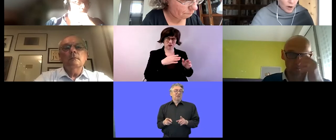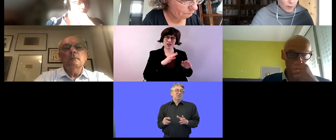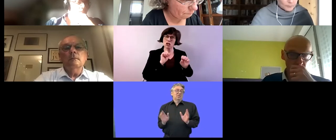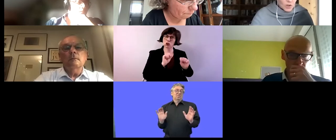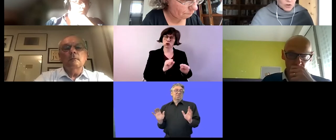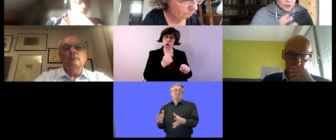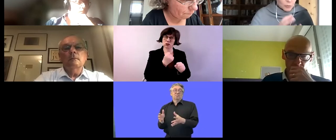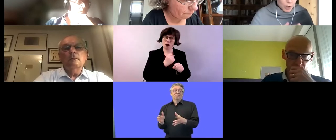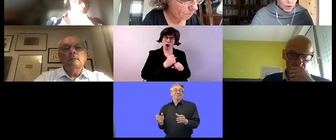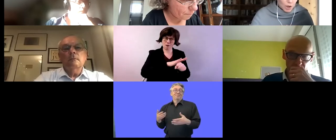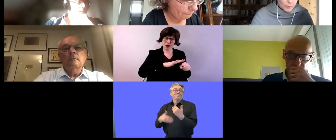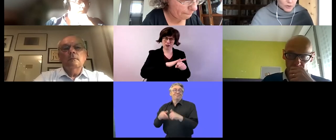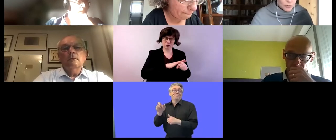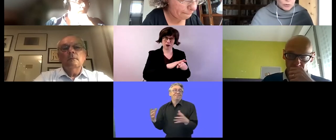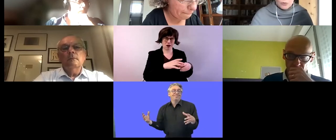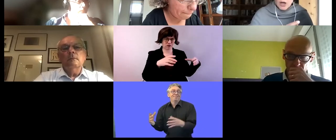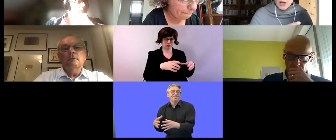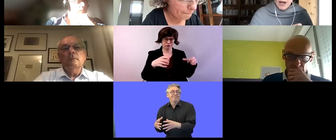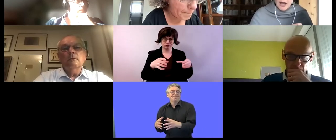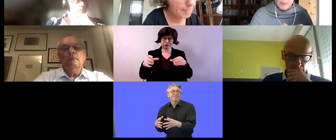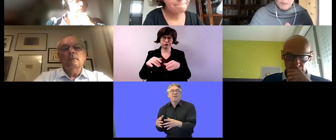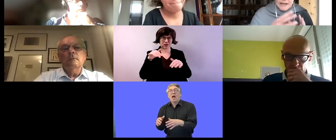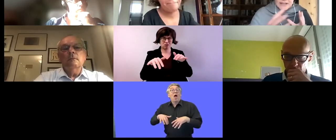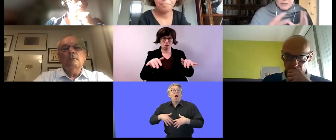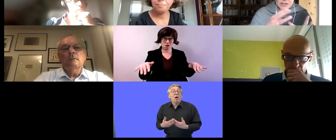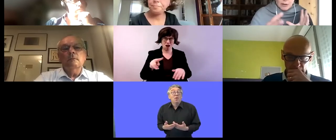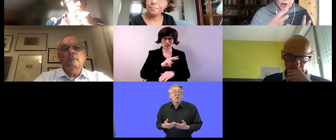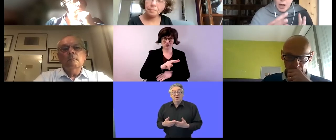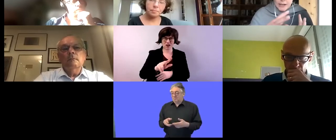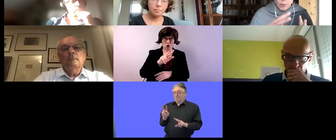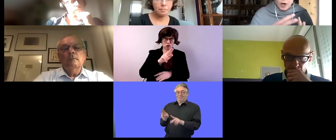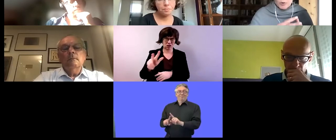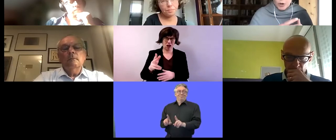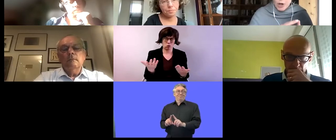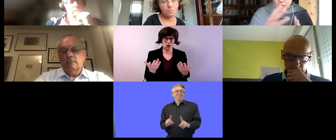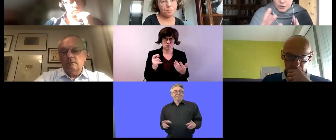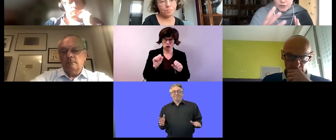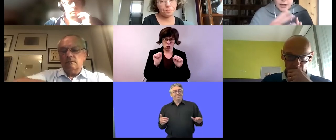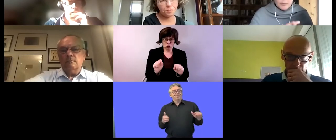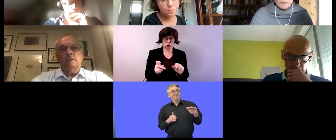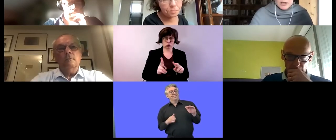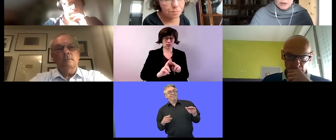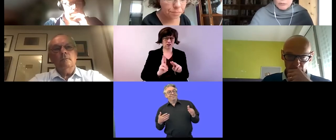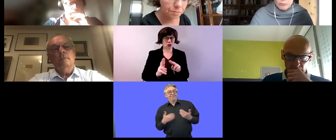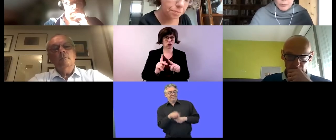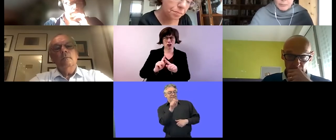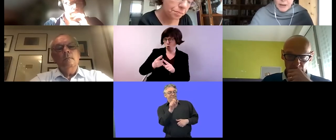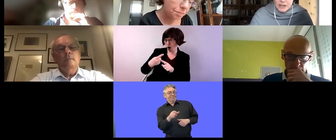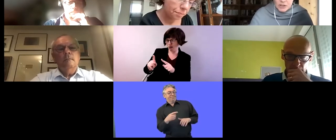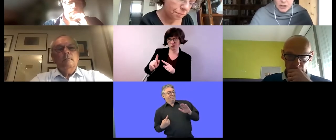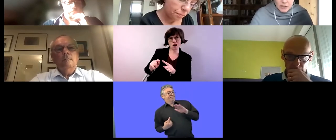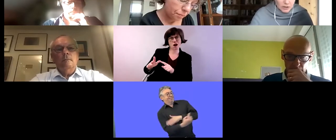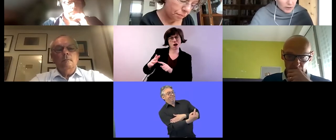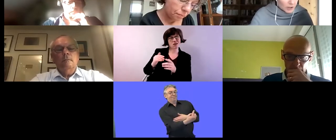from sheltered workshops to um placements that were like work but were not um being being